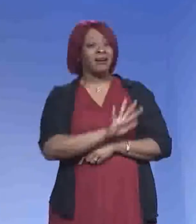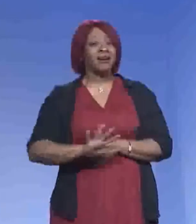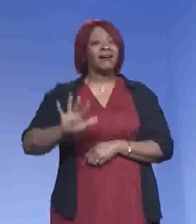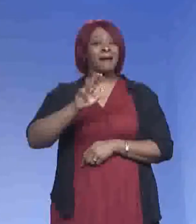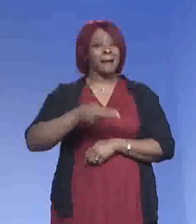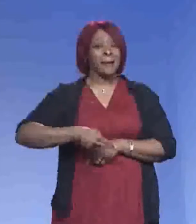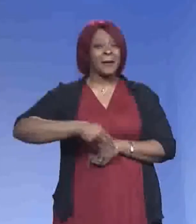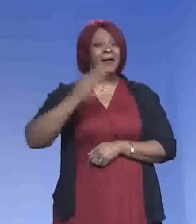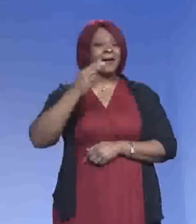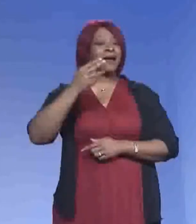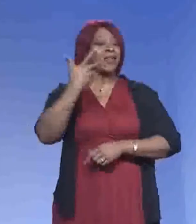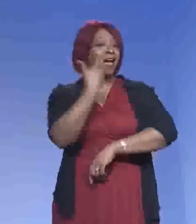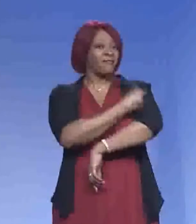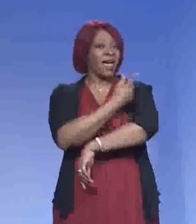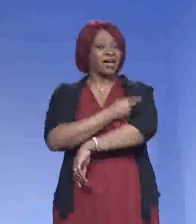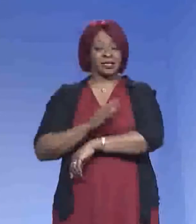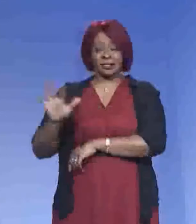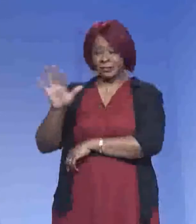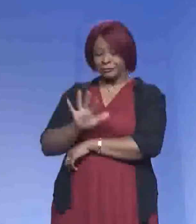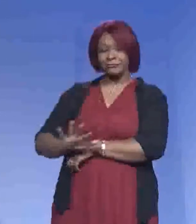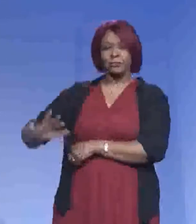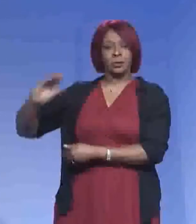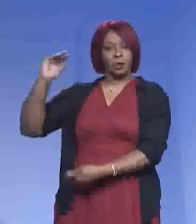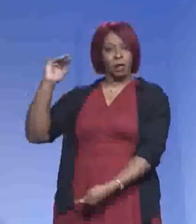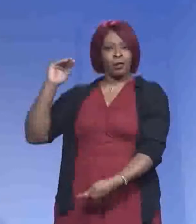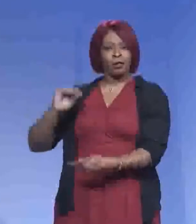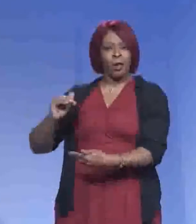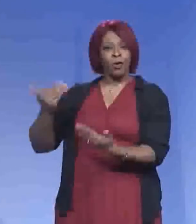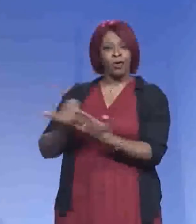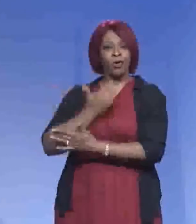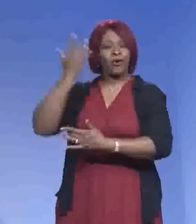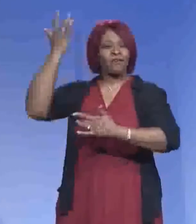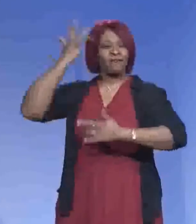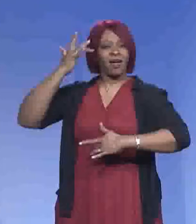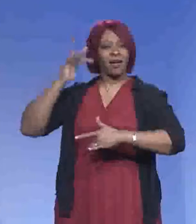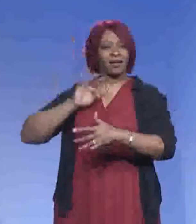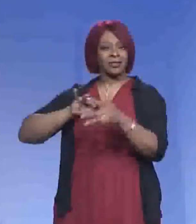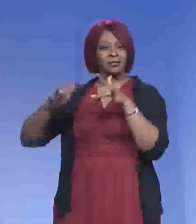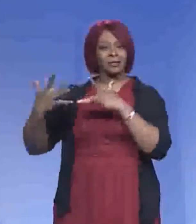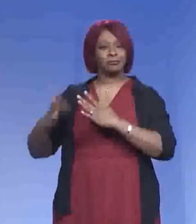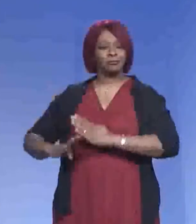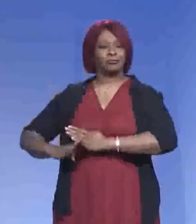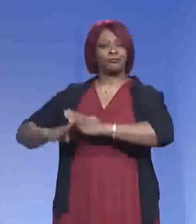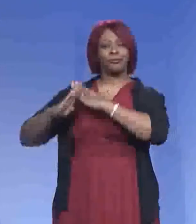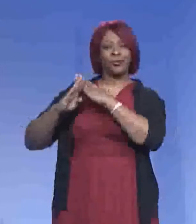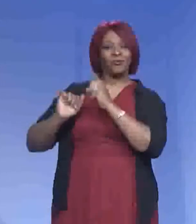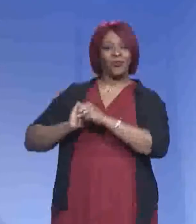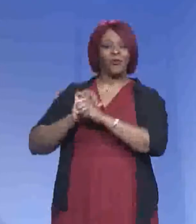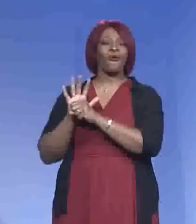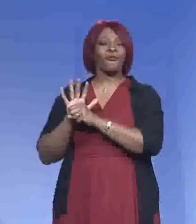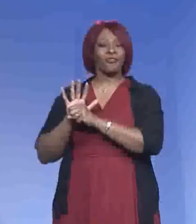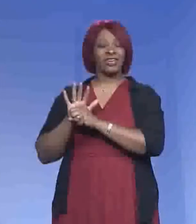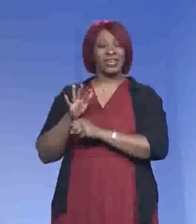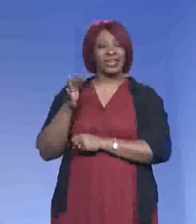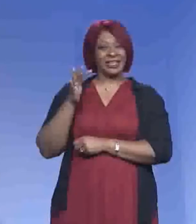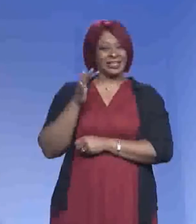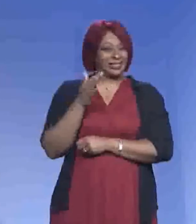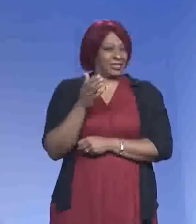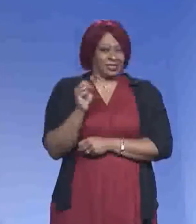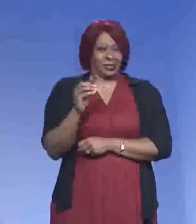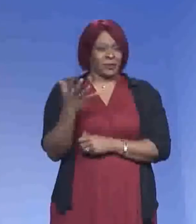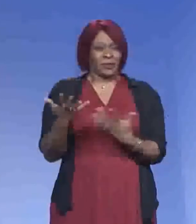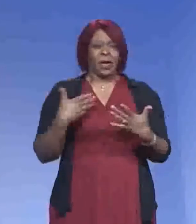uptake of vaccine have the lowest number of cases of the variant COVID-19. So